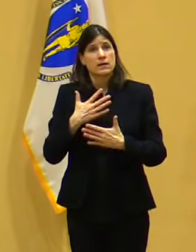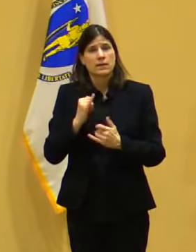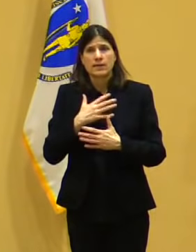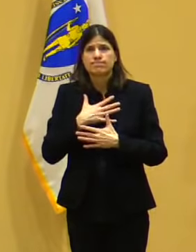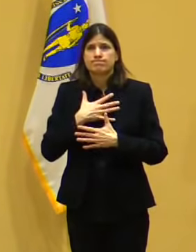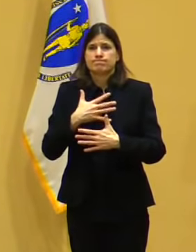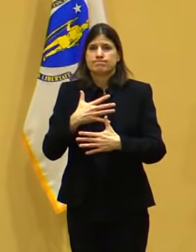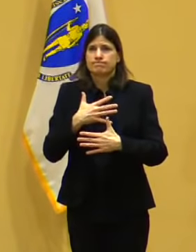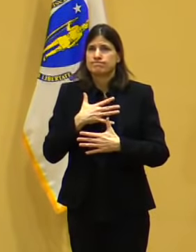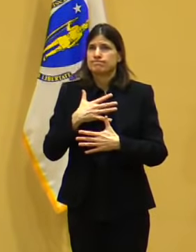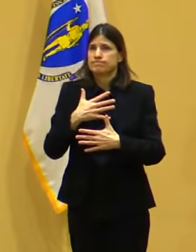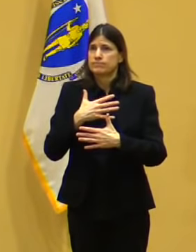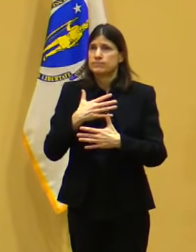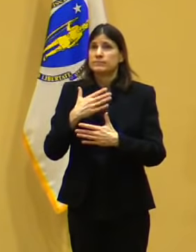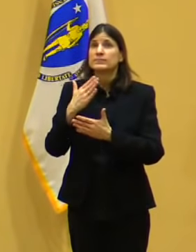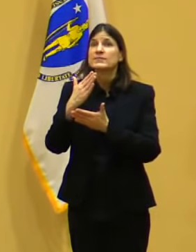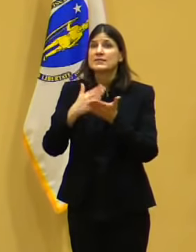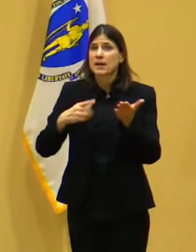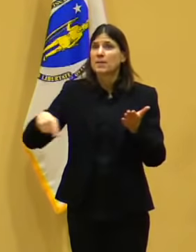equity as well forward.